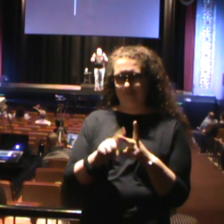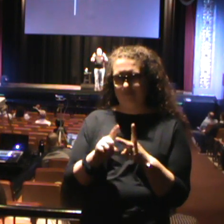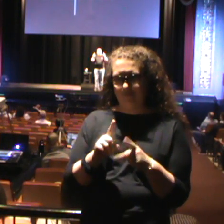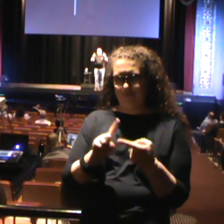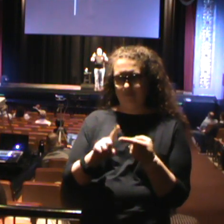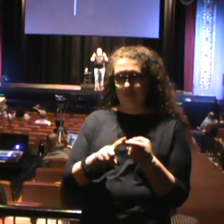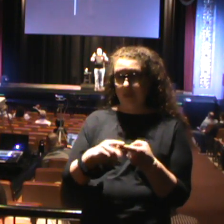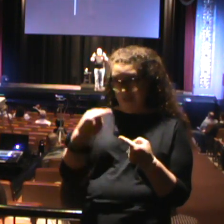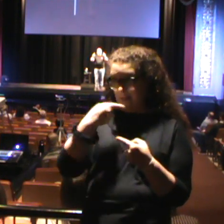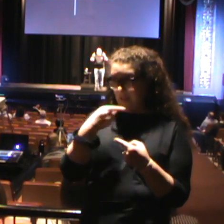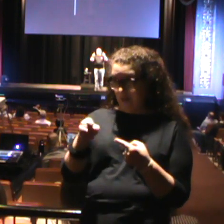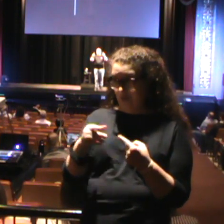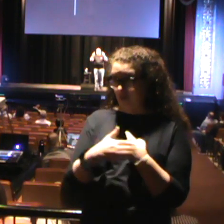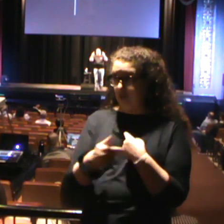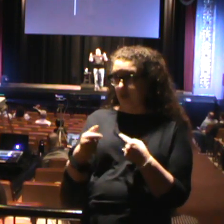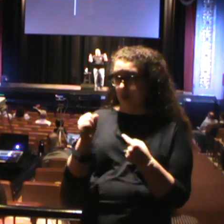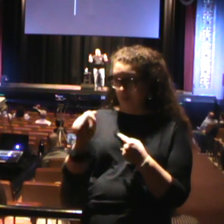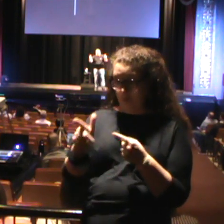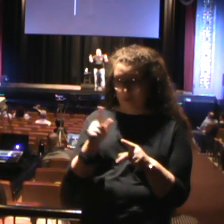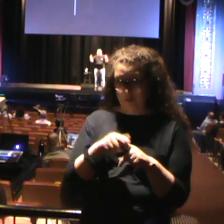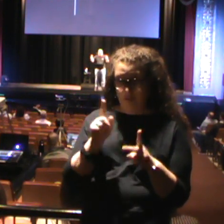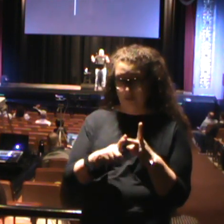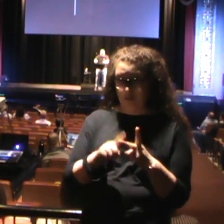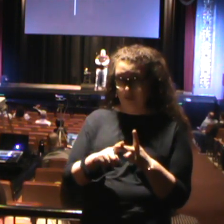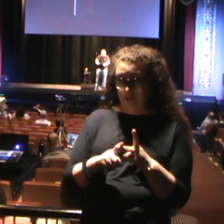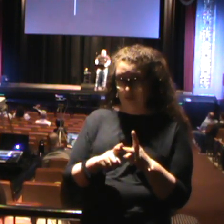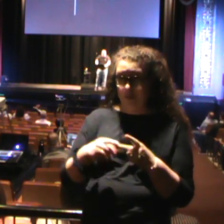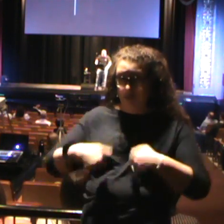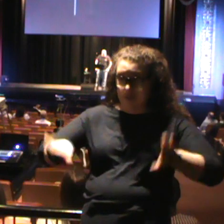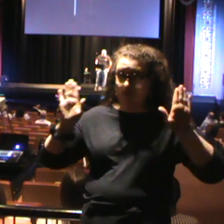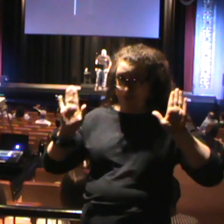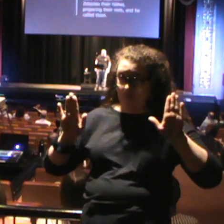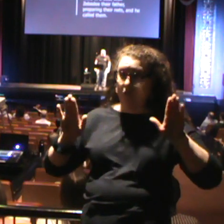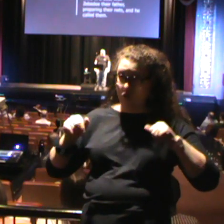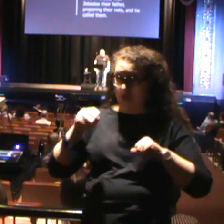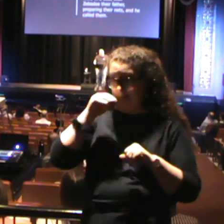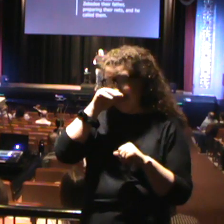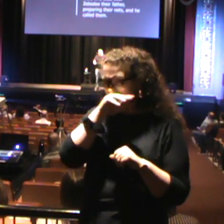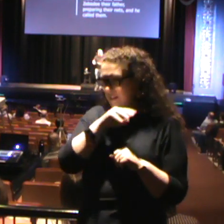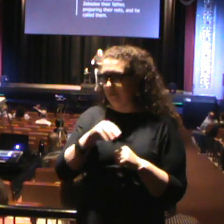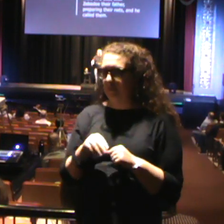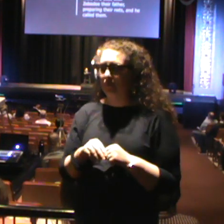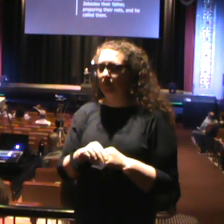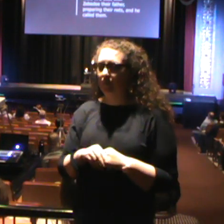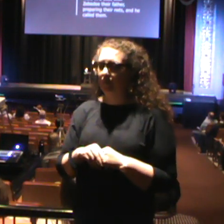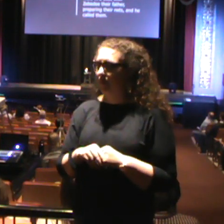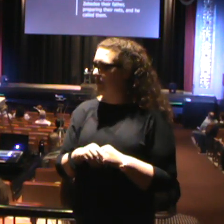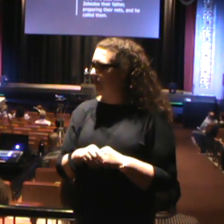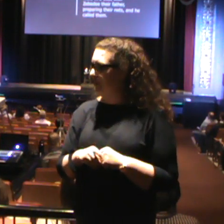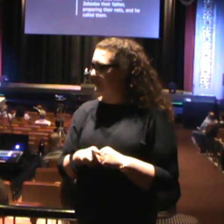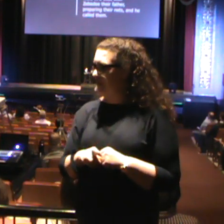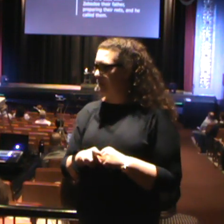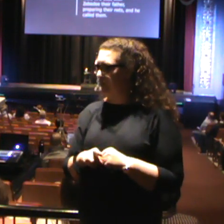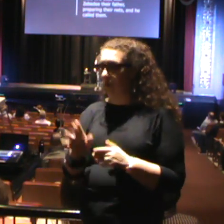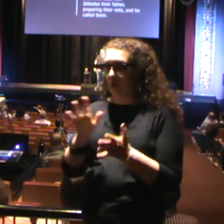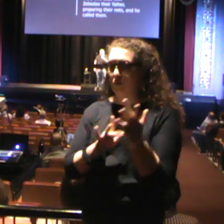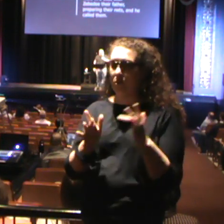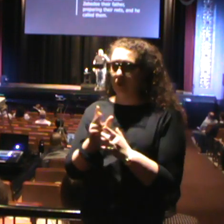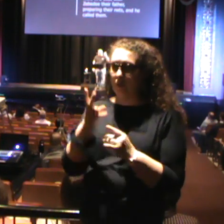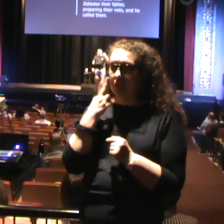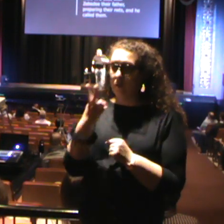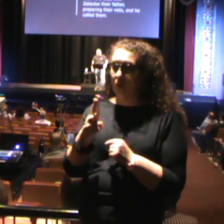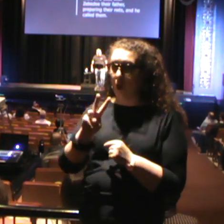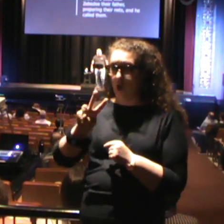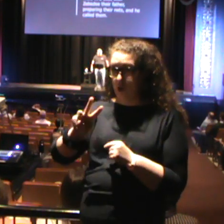call immediately, but sacrificially. Verses 21 through 22. Going on from there, he saw two other brothers,